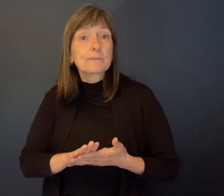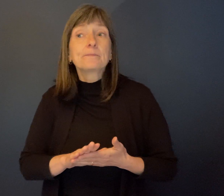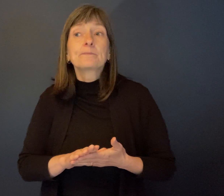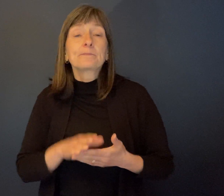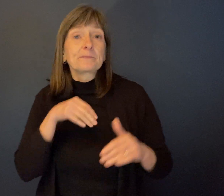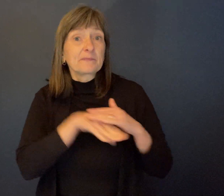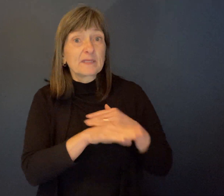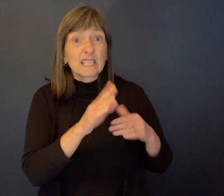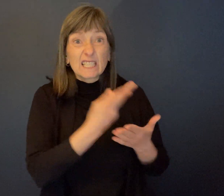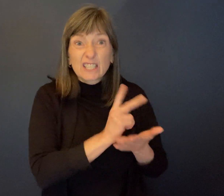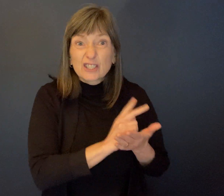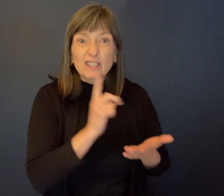and those kinds of things.